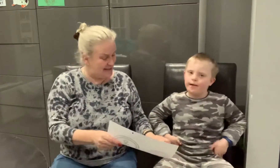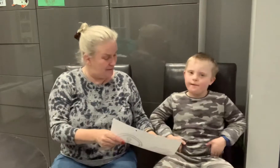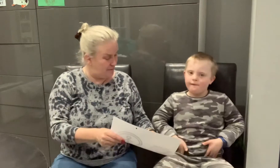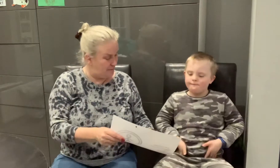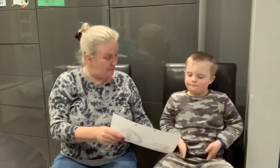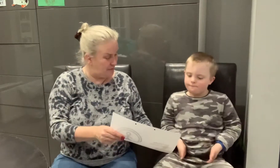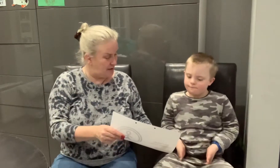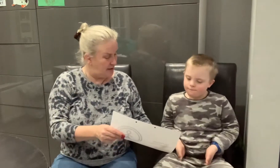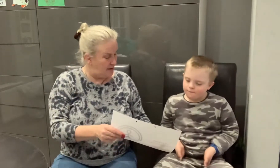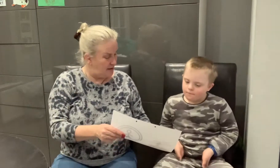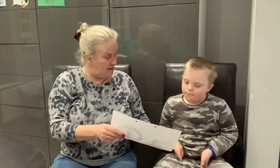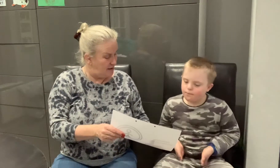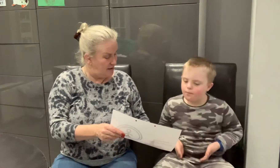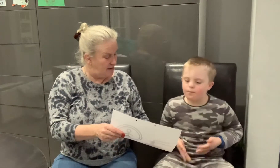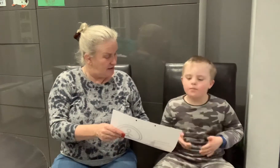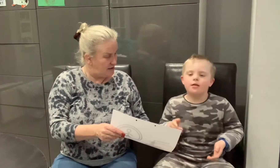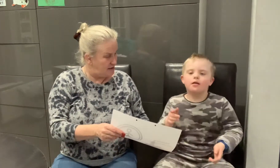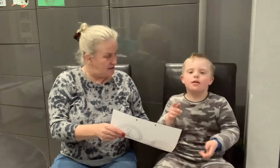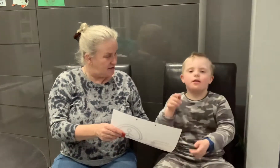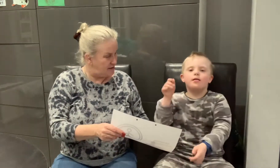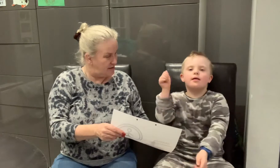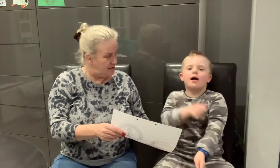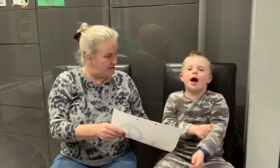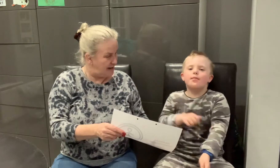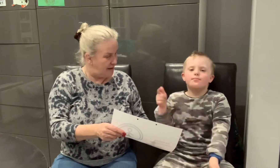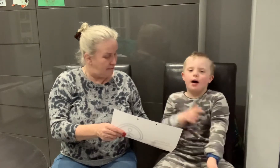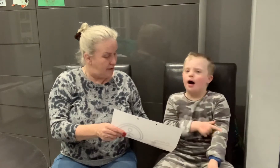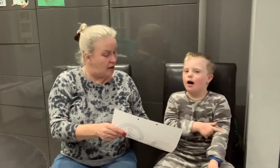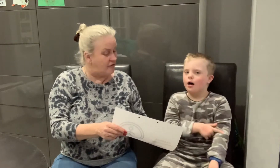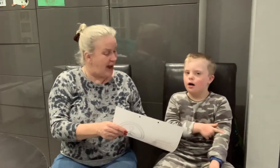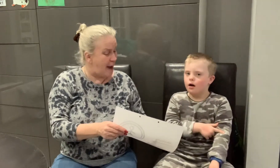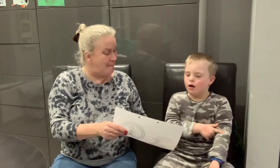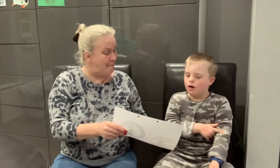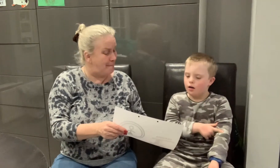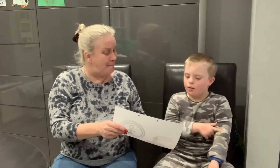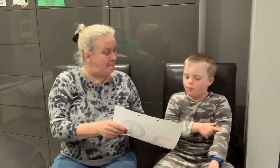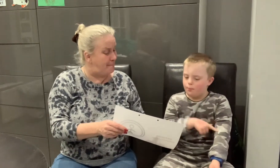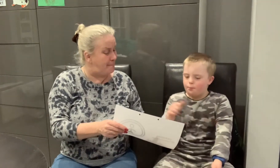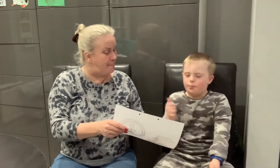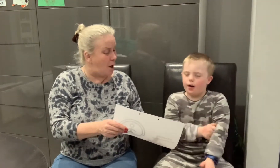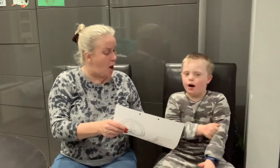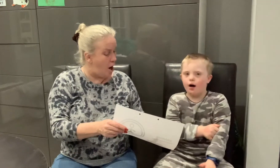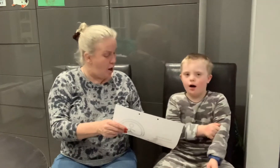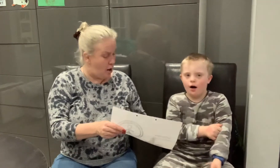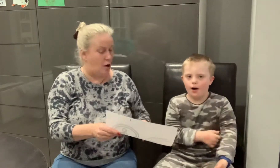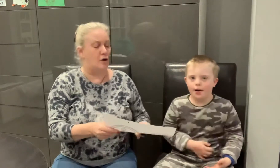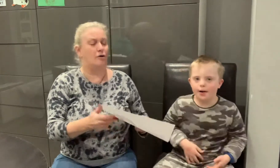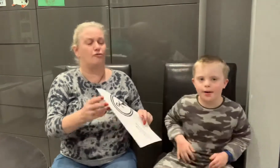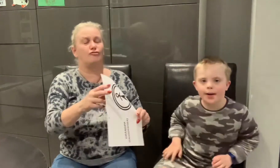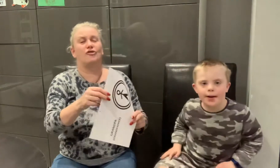grandma great